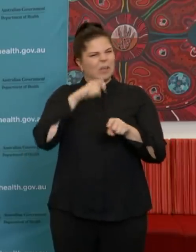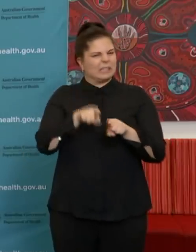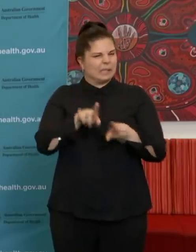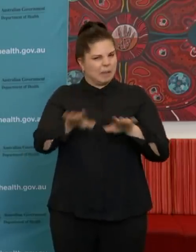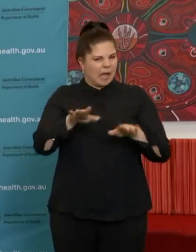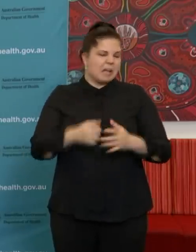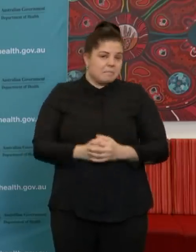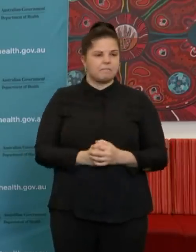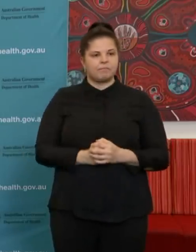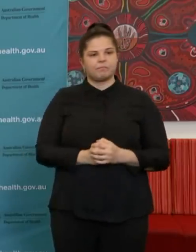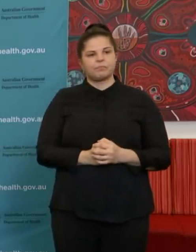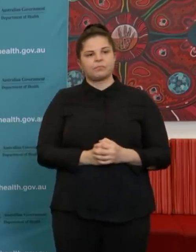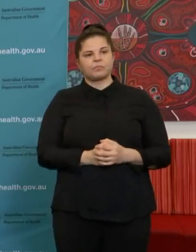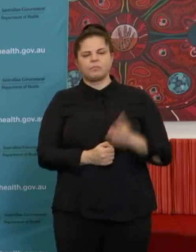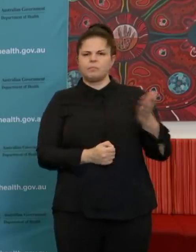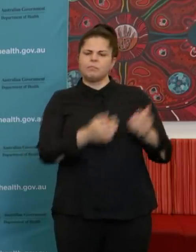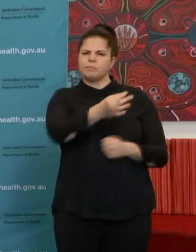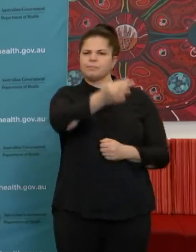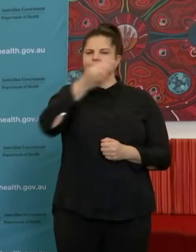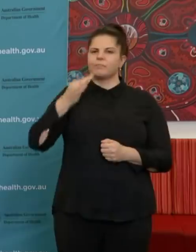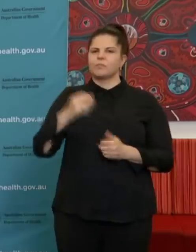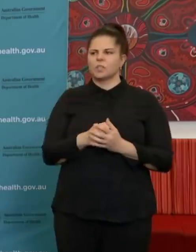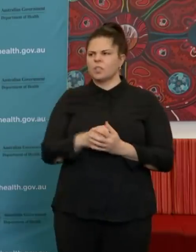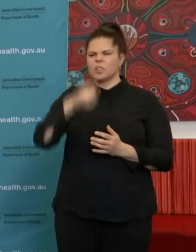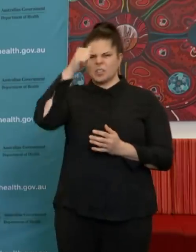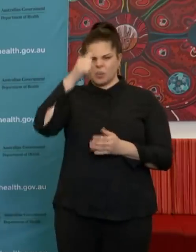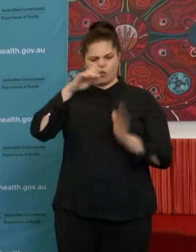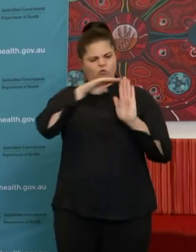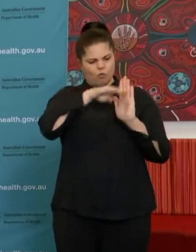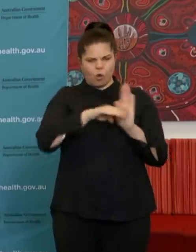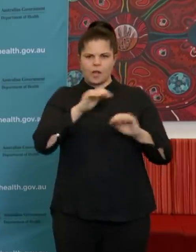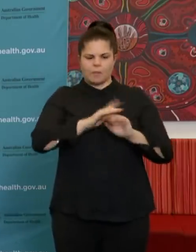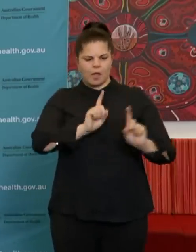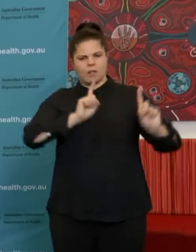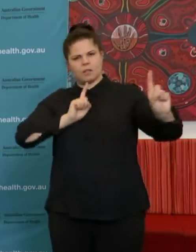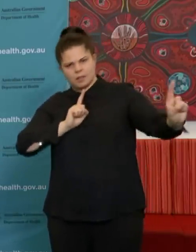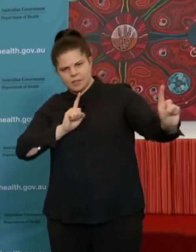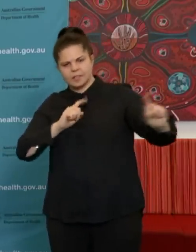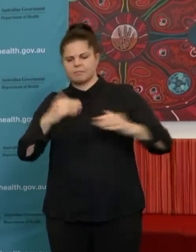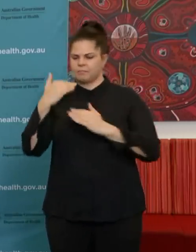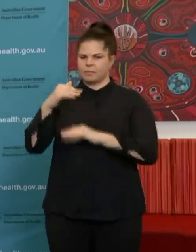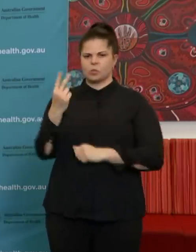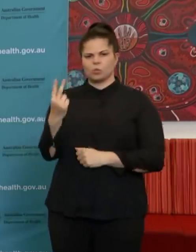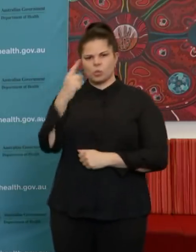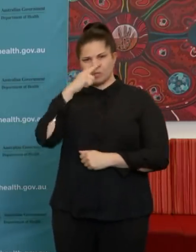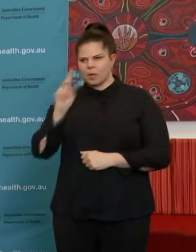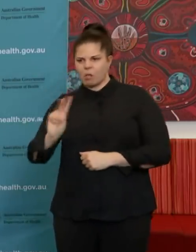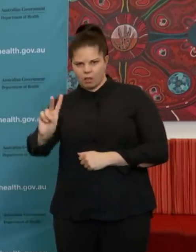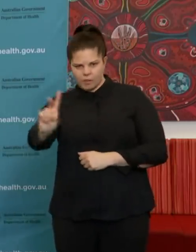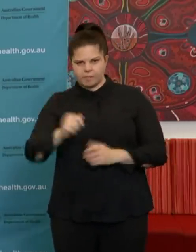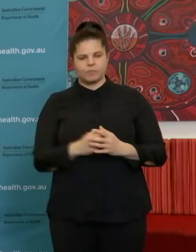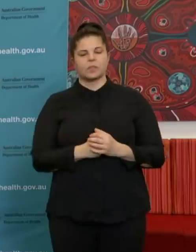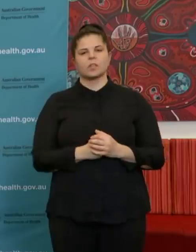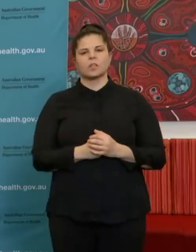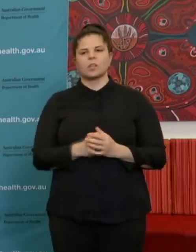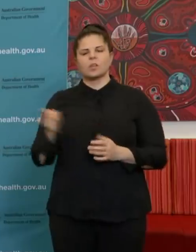And just on social distancing rules, what's your advice to people in situations such